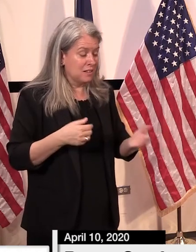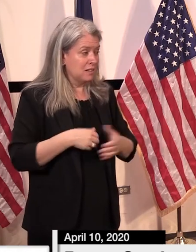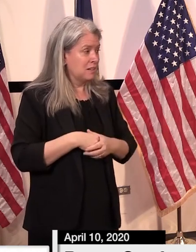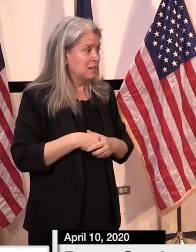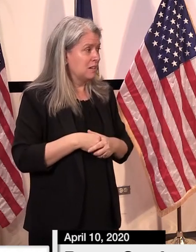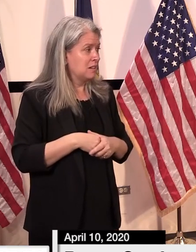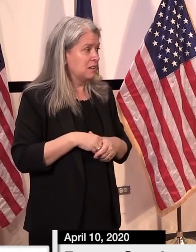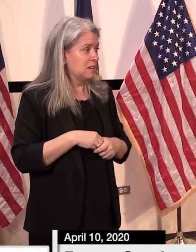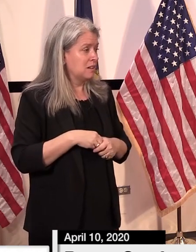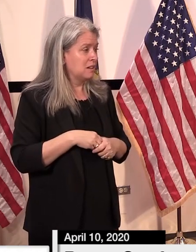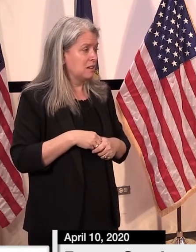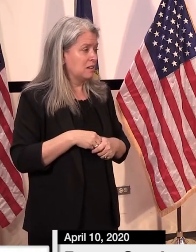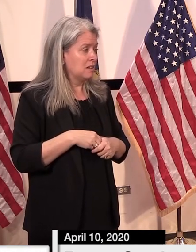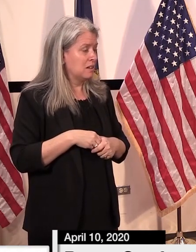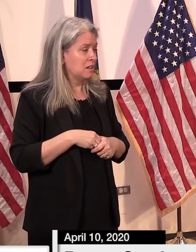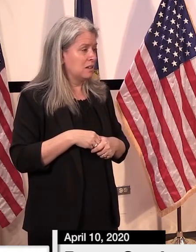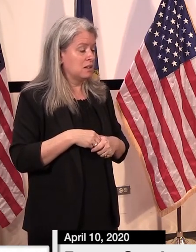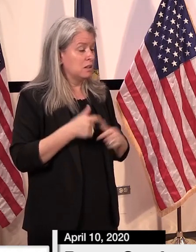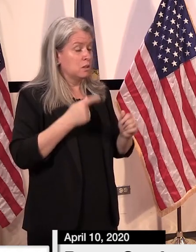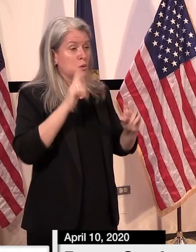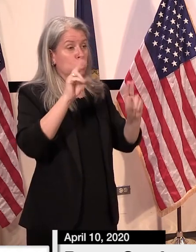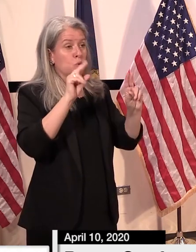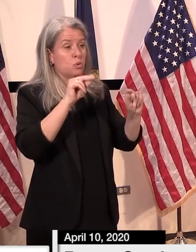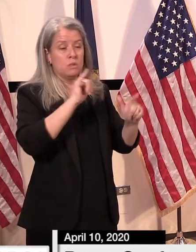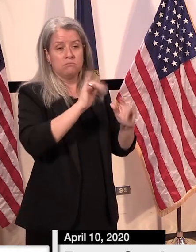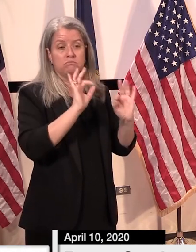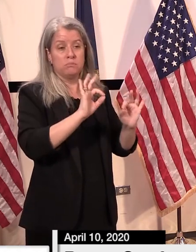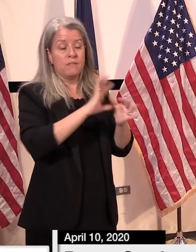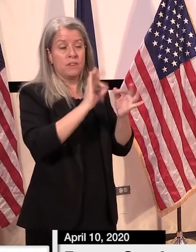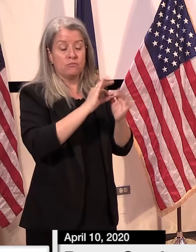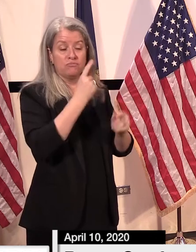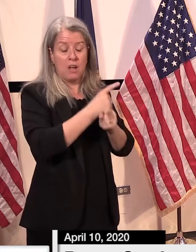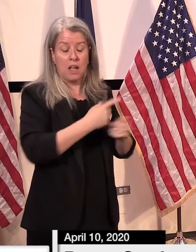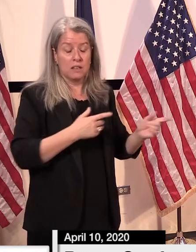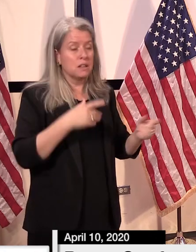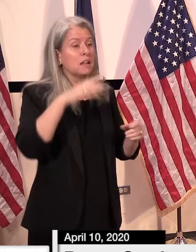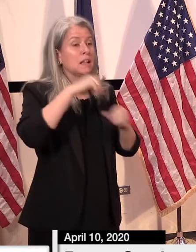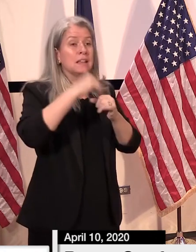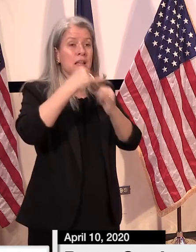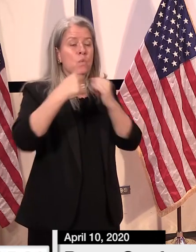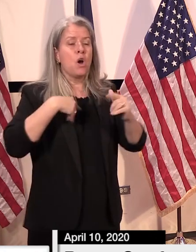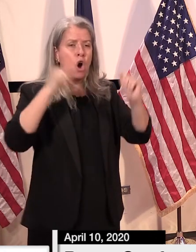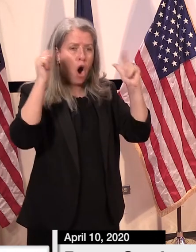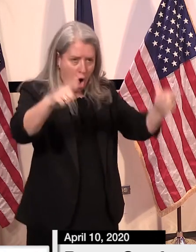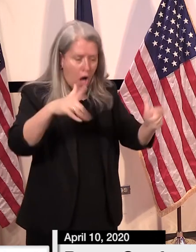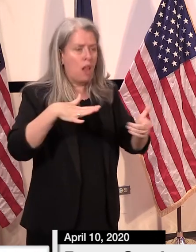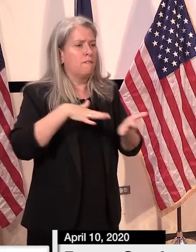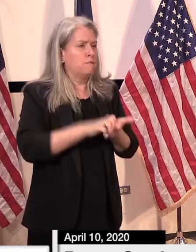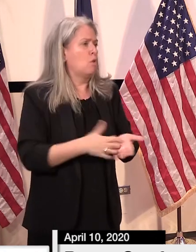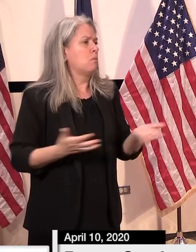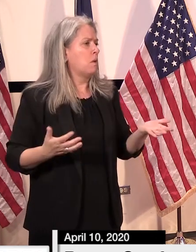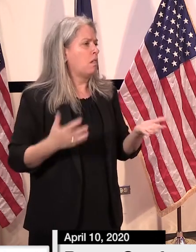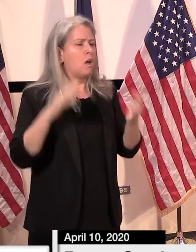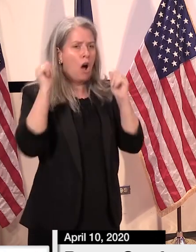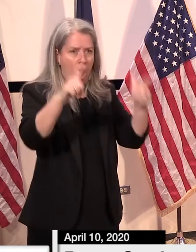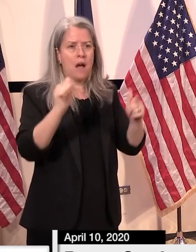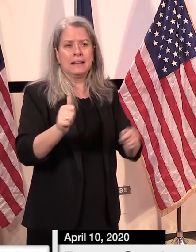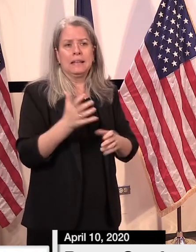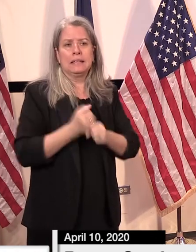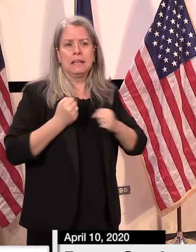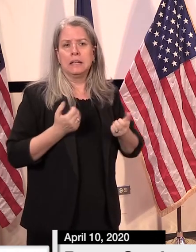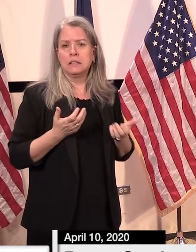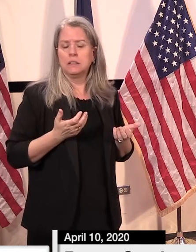no i think that's well stated you know in the end we're all vulnerable and though we've